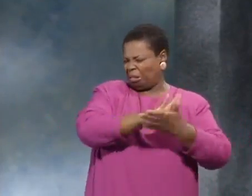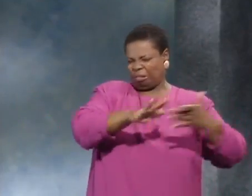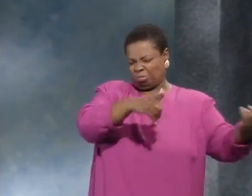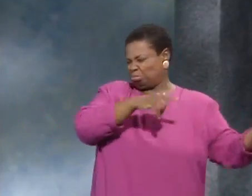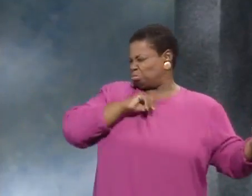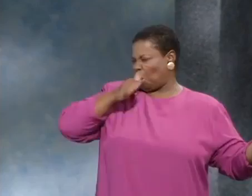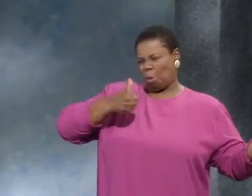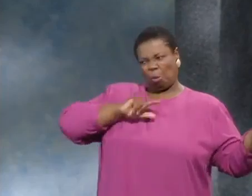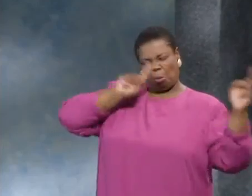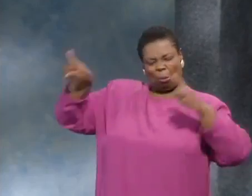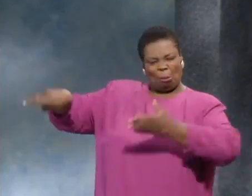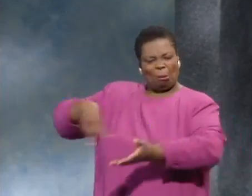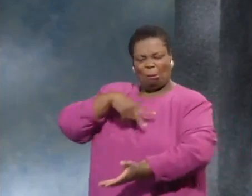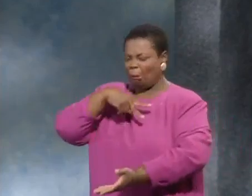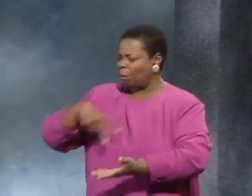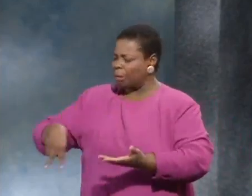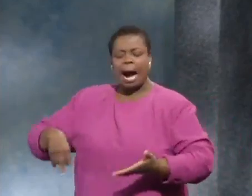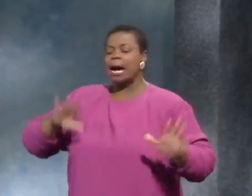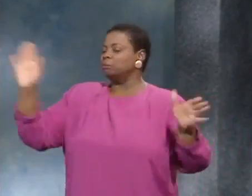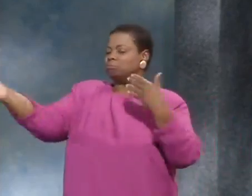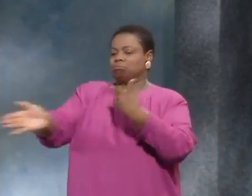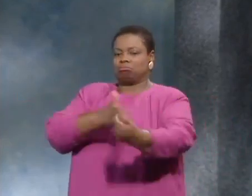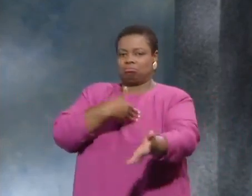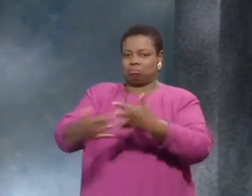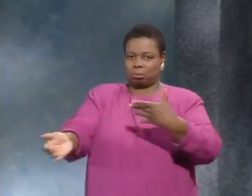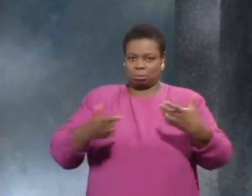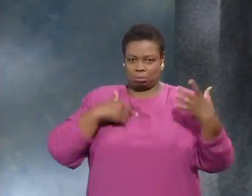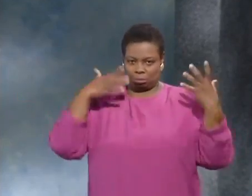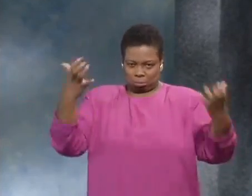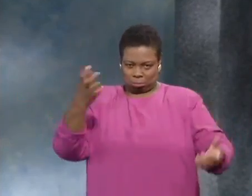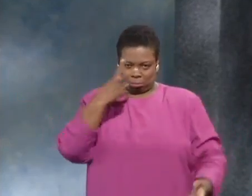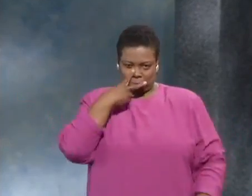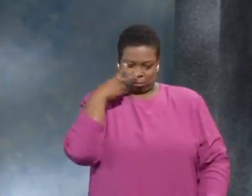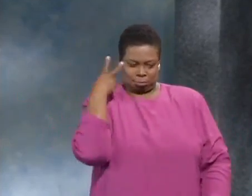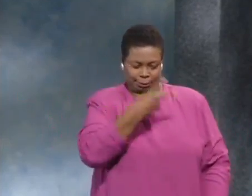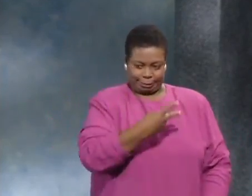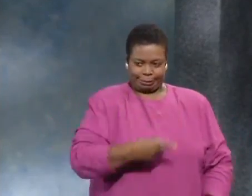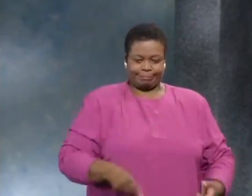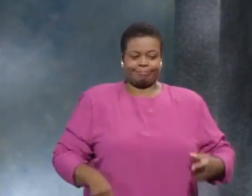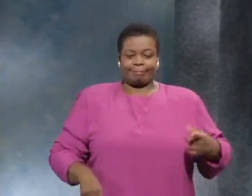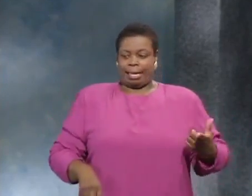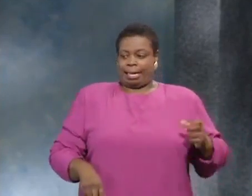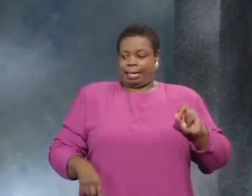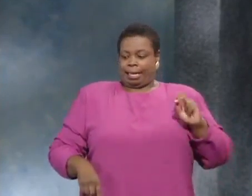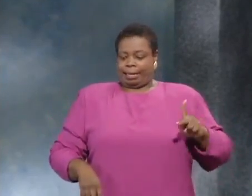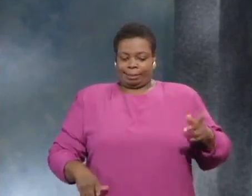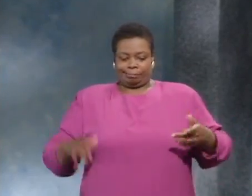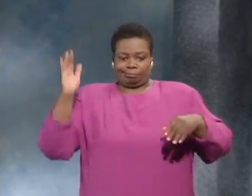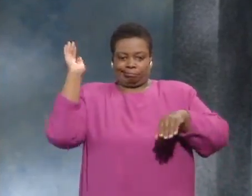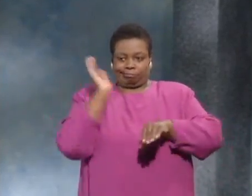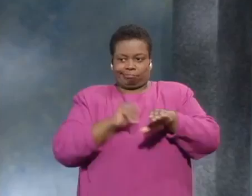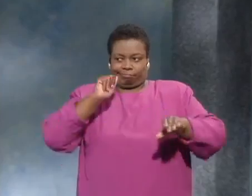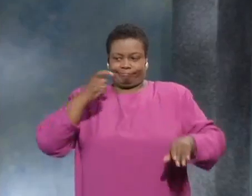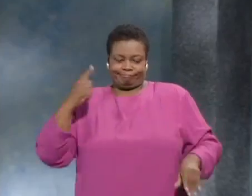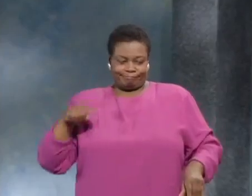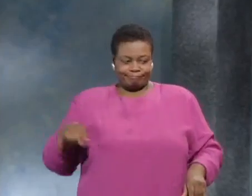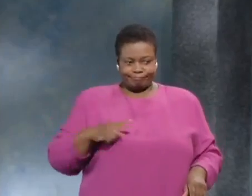cleaning woman. She didn't go to the ball. That doesn't matter. I want to see her. Okay. They called for